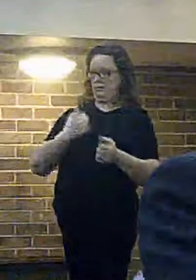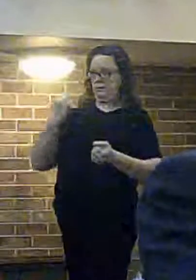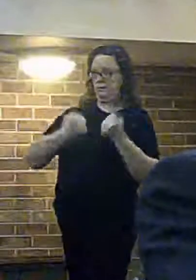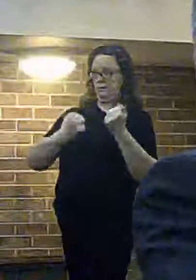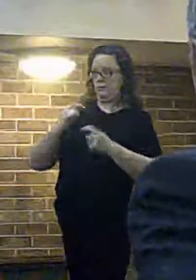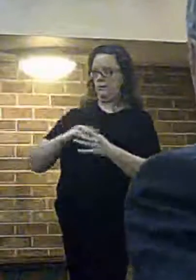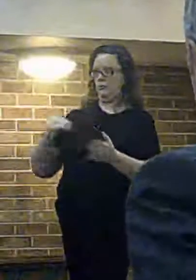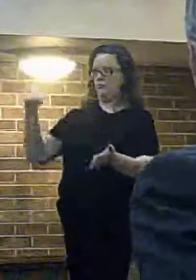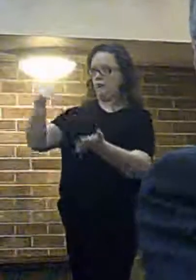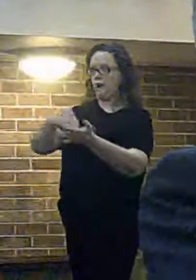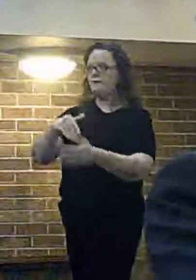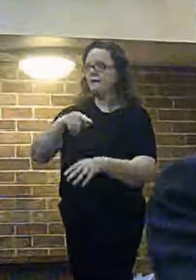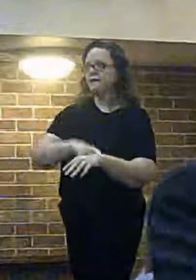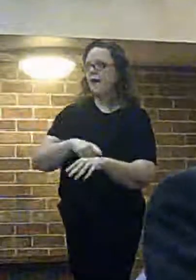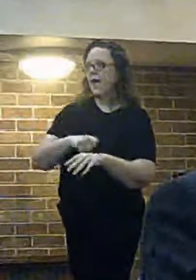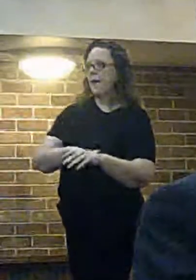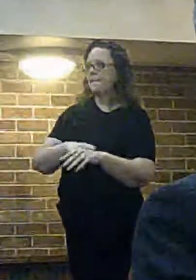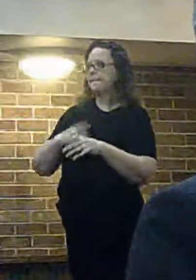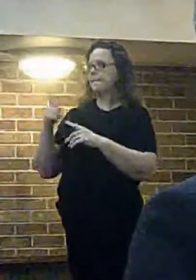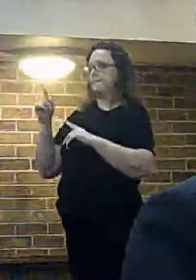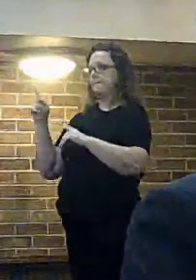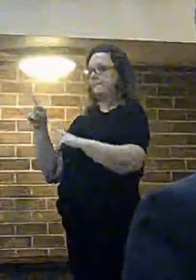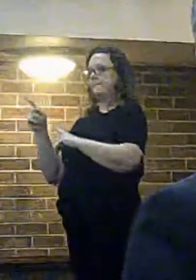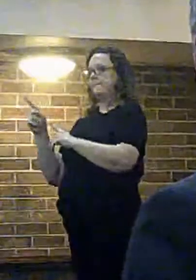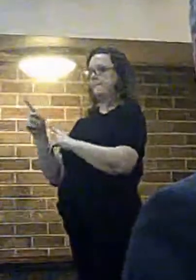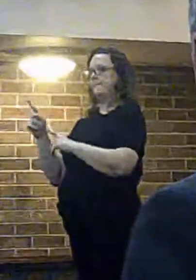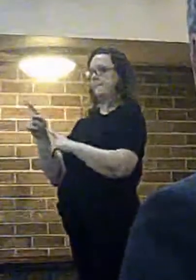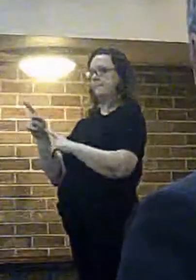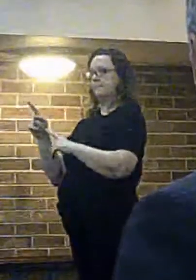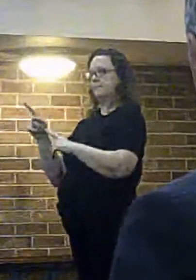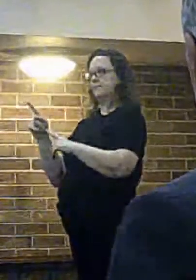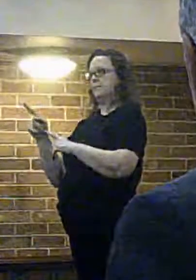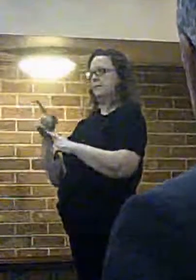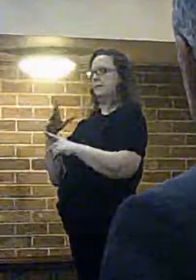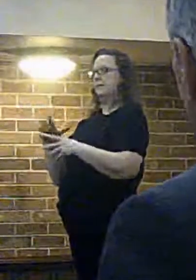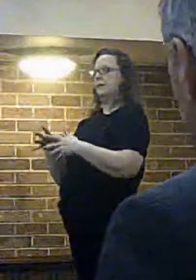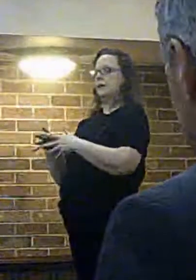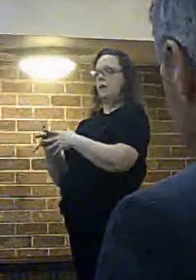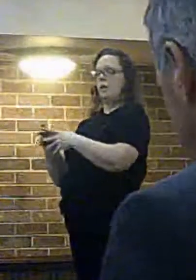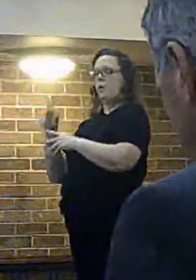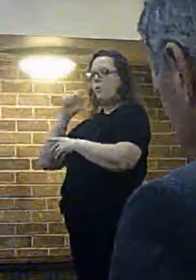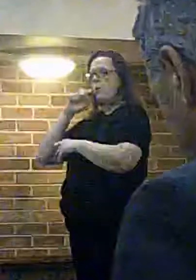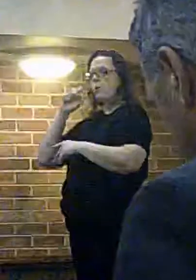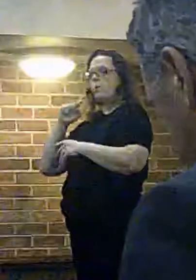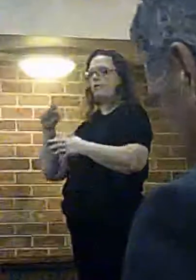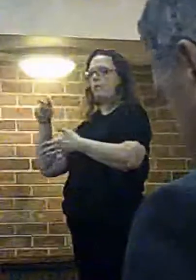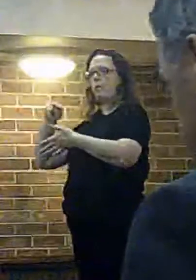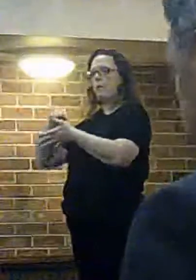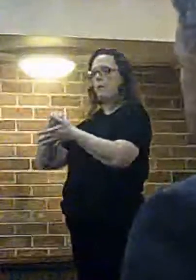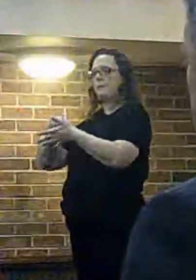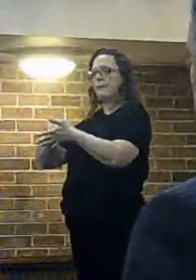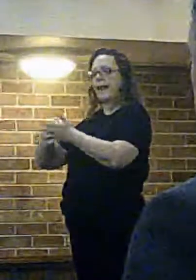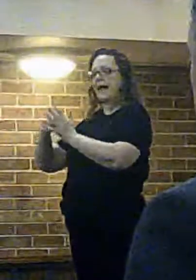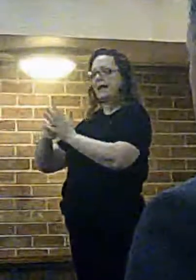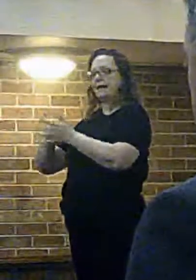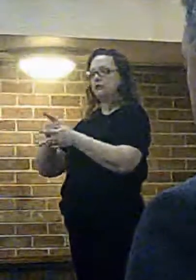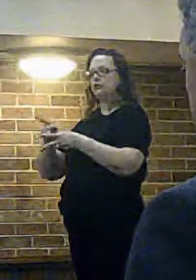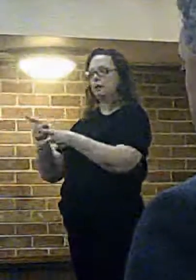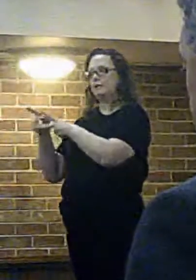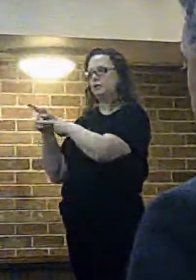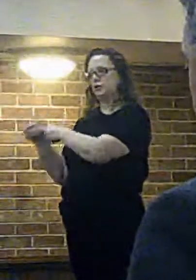legislation they are bound by the extant will planning strategy and it is that the